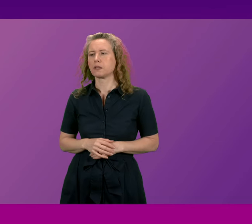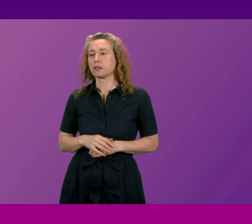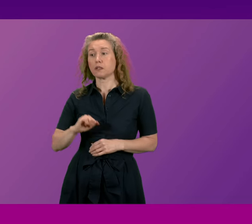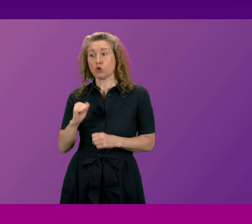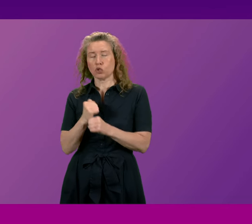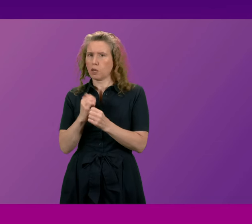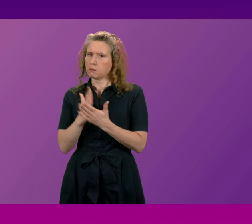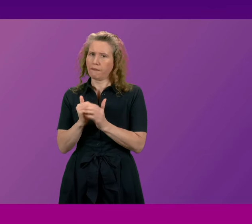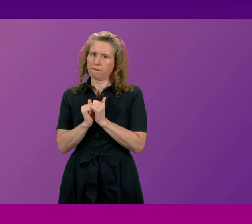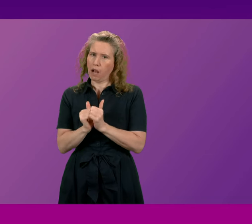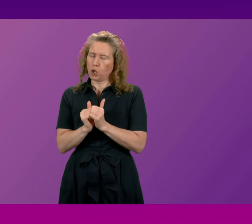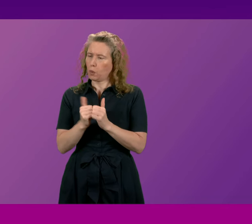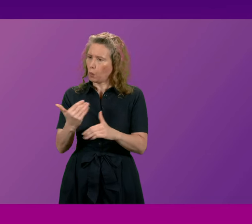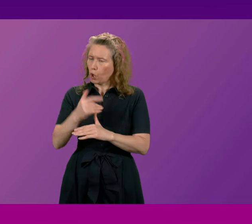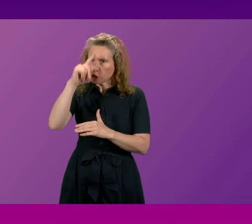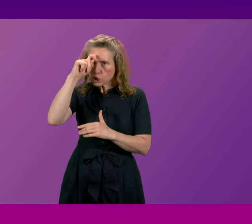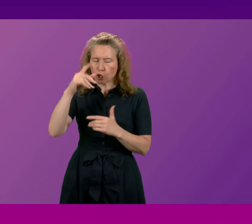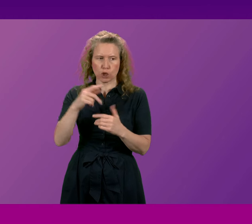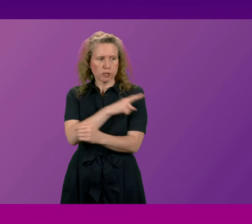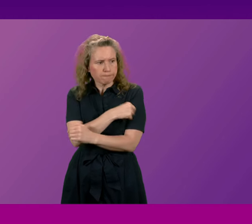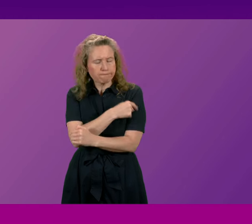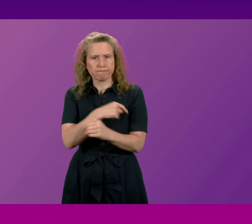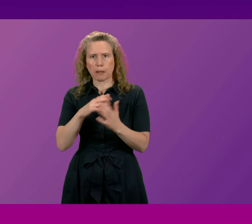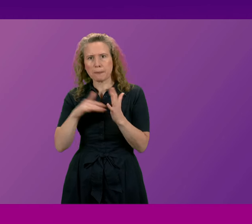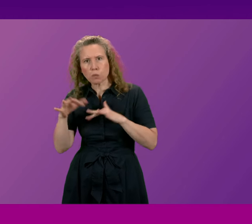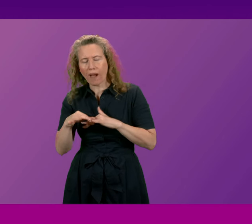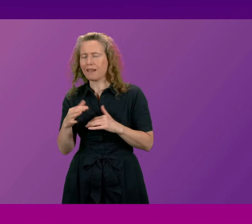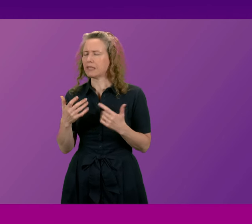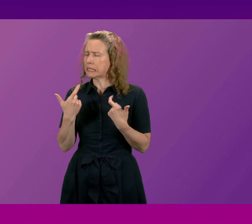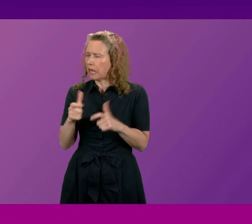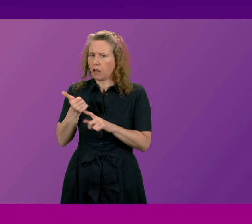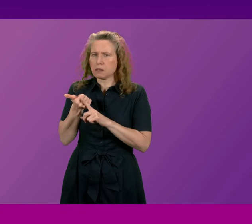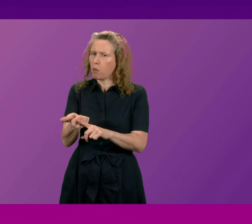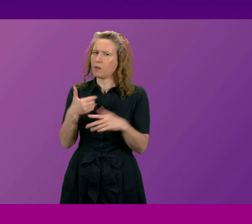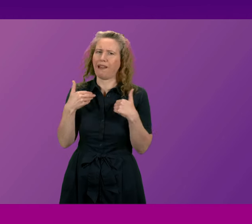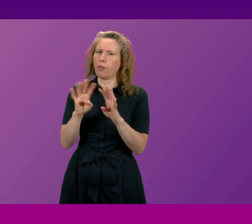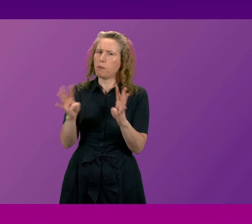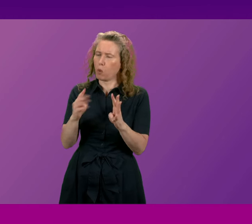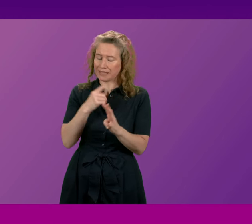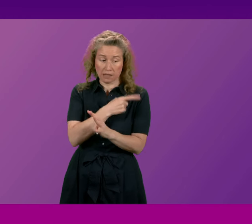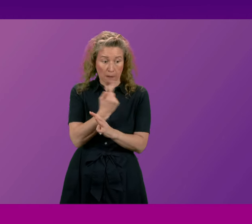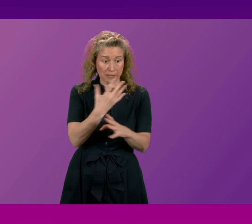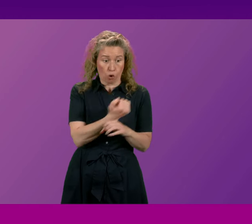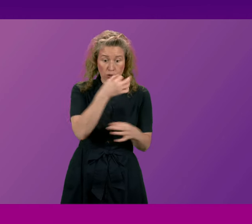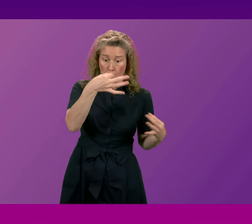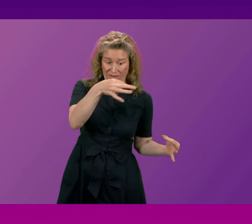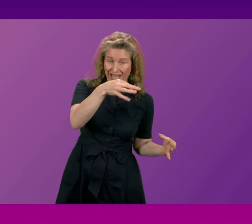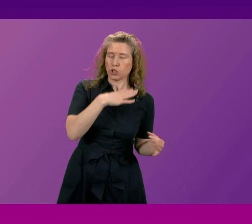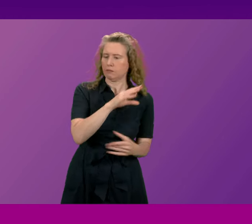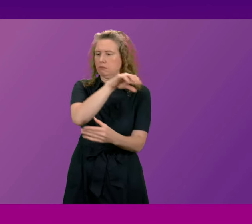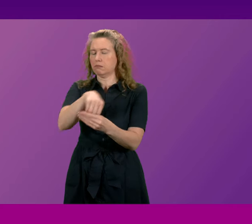the work of nurses and midwives we continue to support our health boards to ensure that graduates can secure jobs